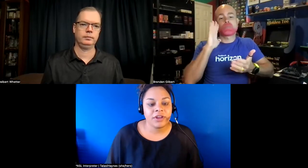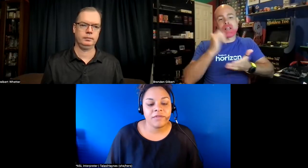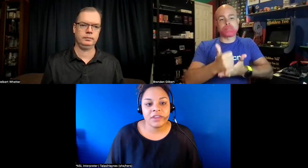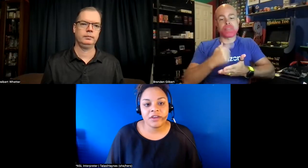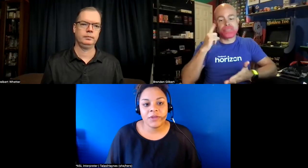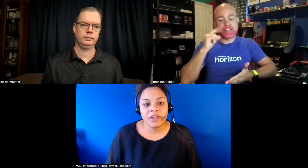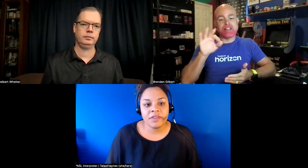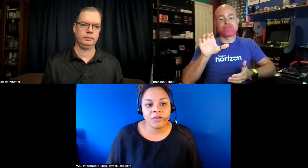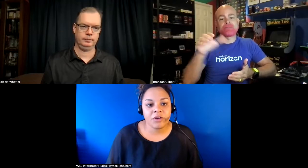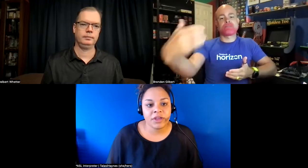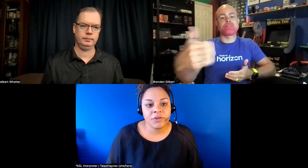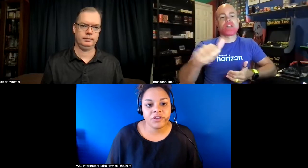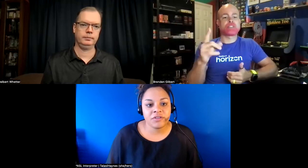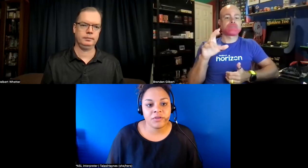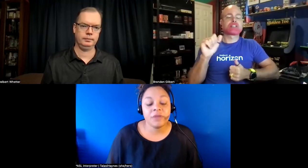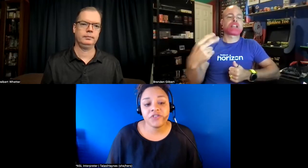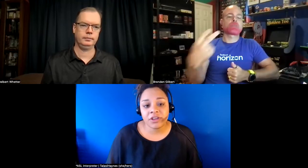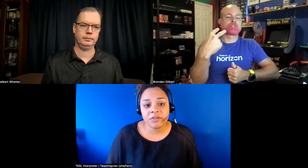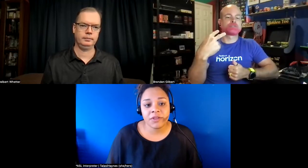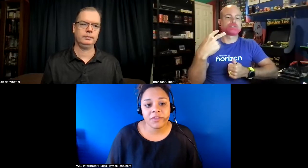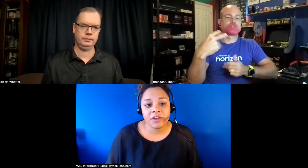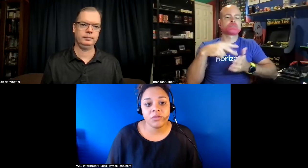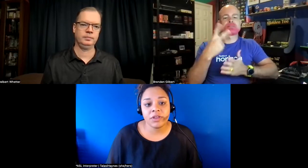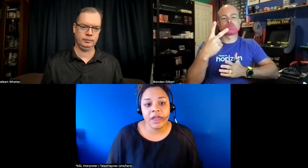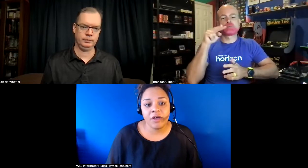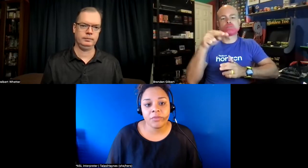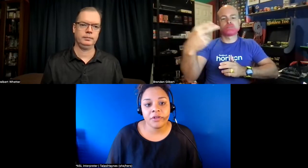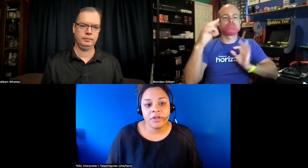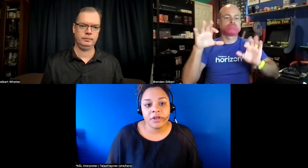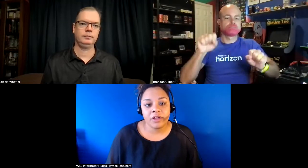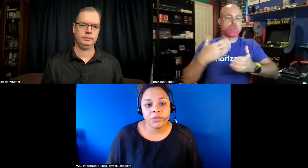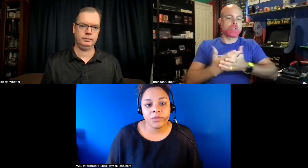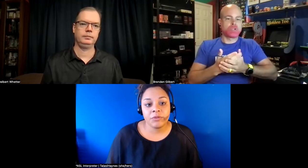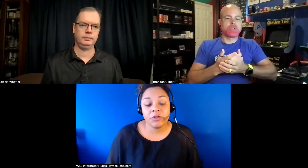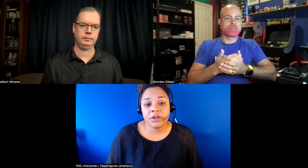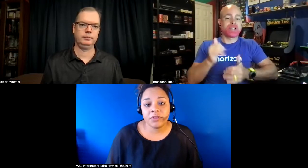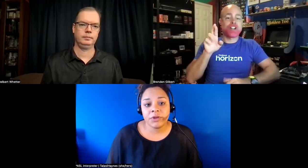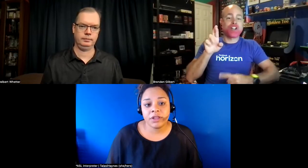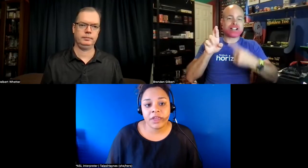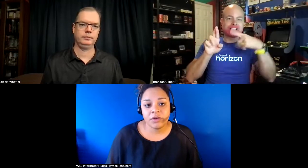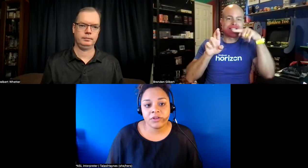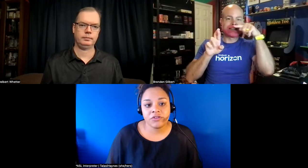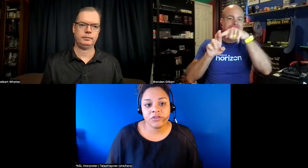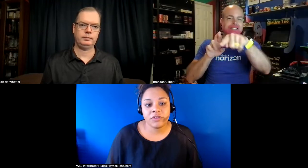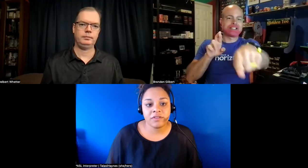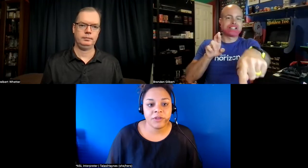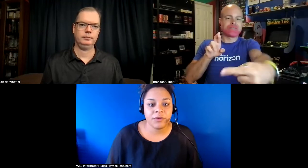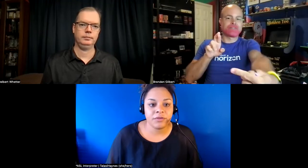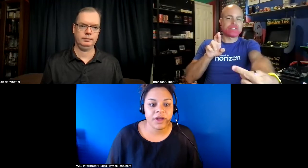have the incoming and the outgoing images so imaging so i think that could really help um if people learning a 3d language that's something you can arrive